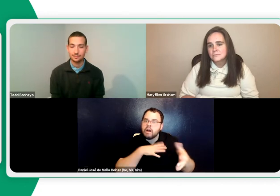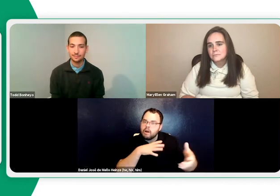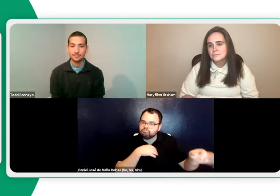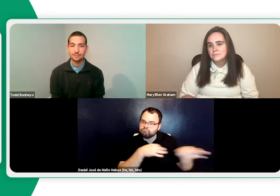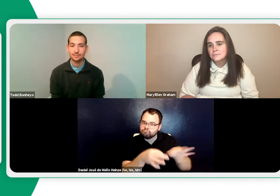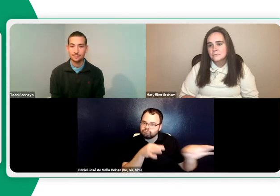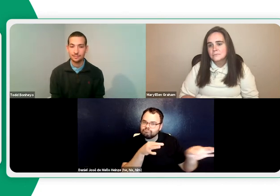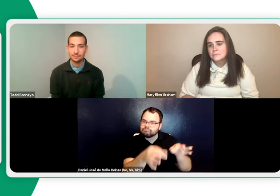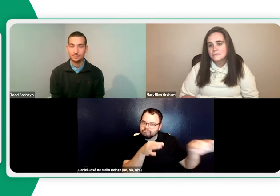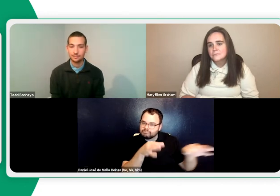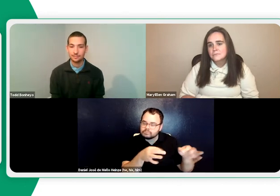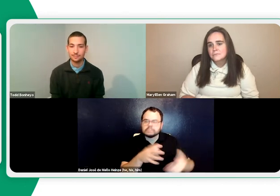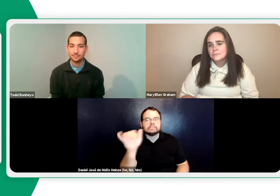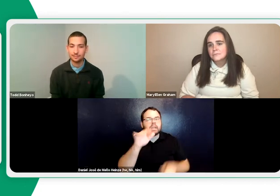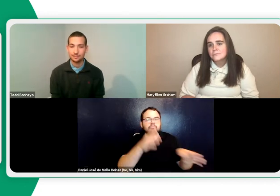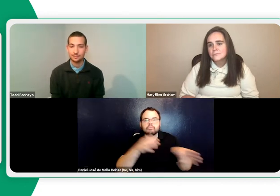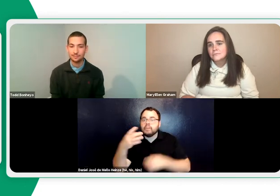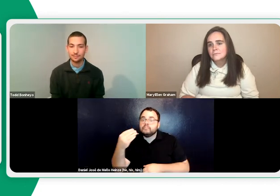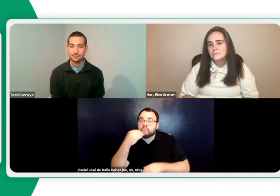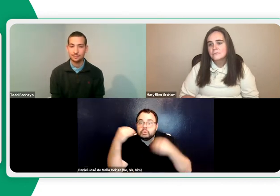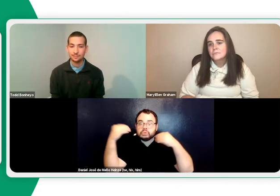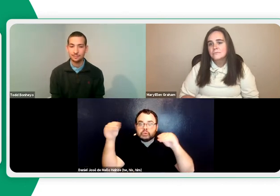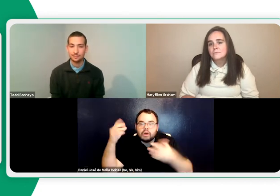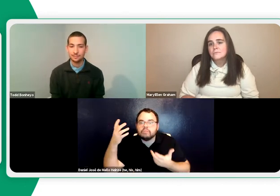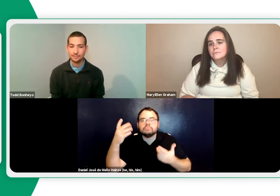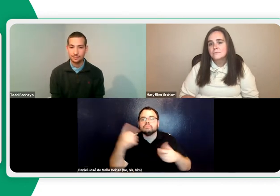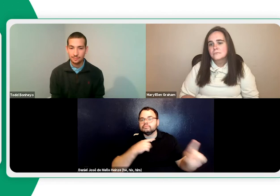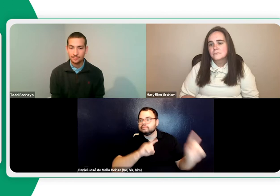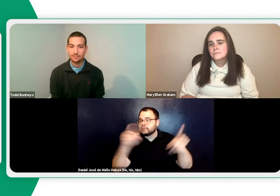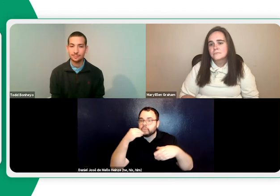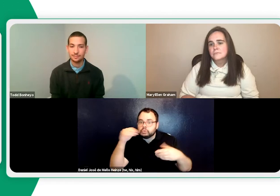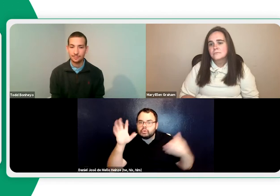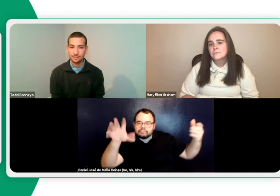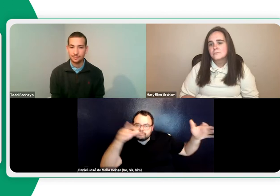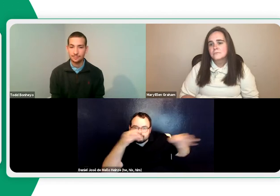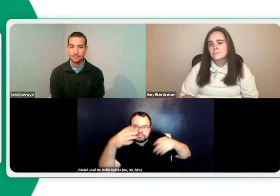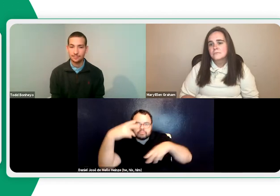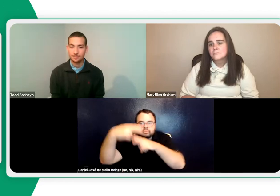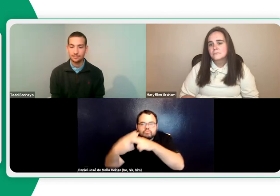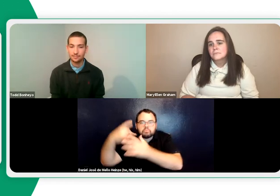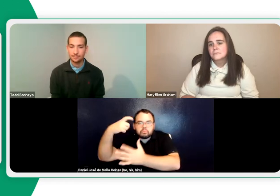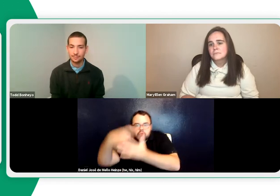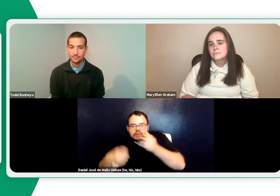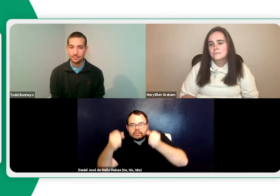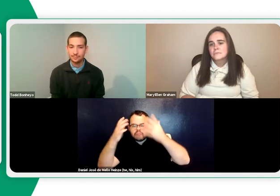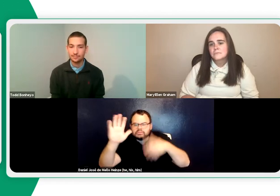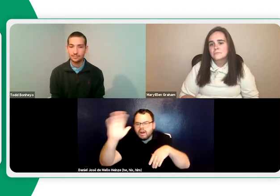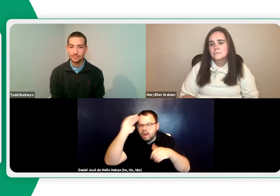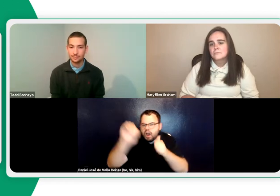And I'll, you know, use that opportunity to explain whatever questions they have, I'll answer. Same thing with grocery stores. I'll do the same thing.